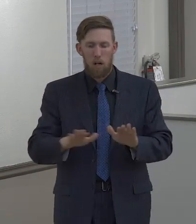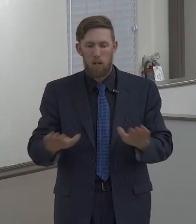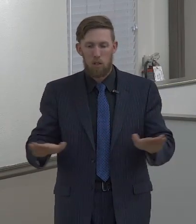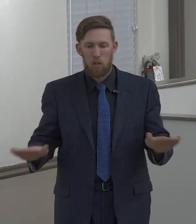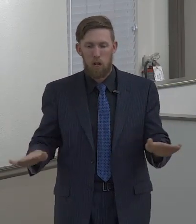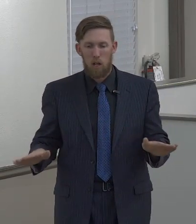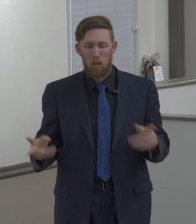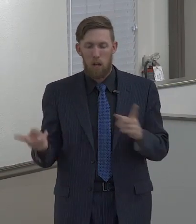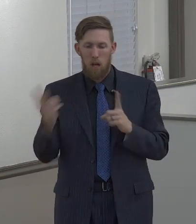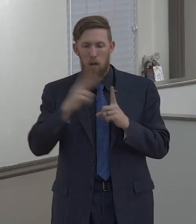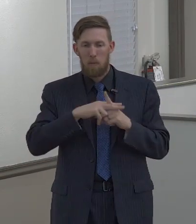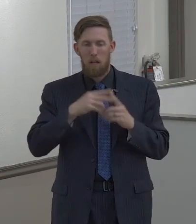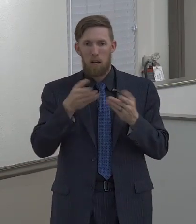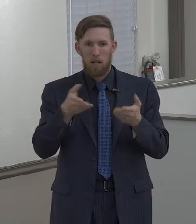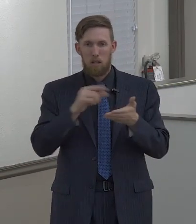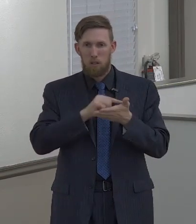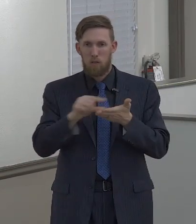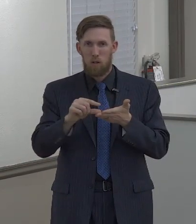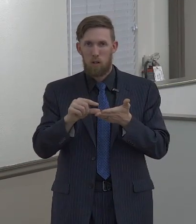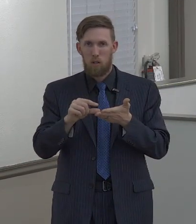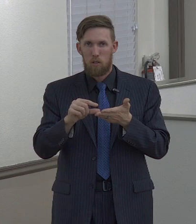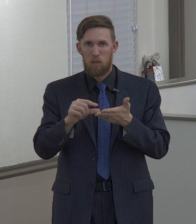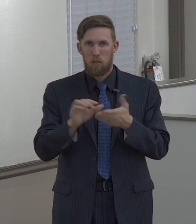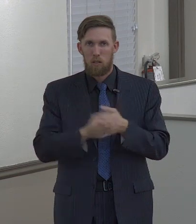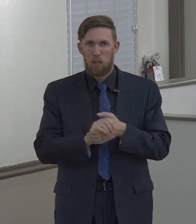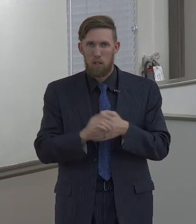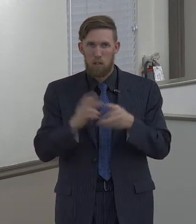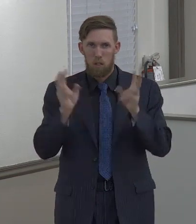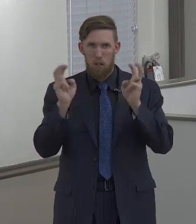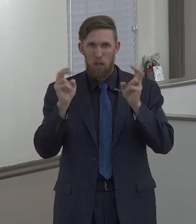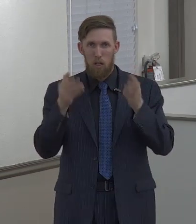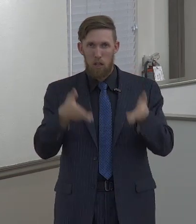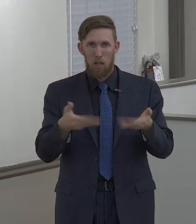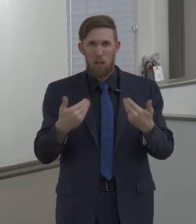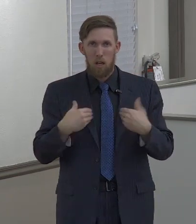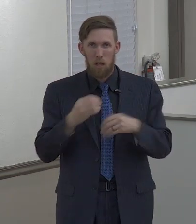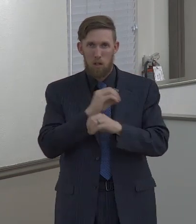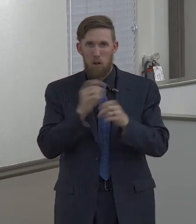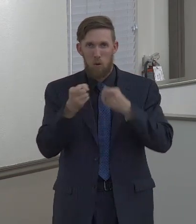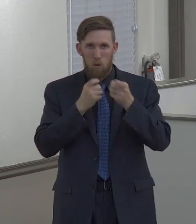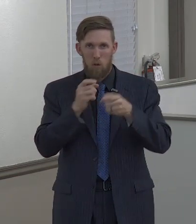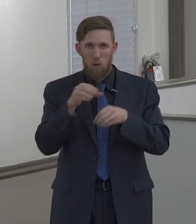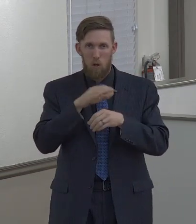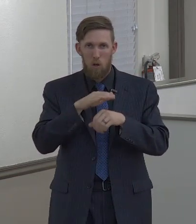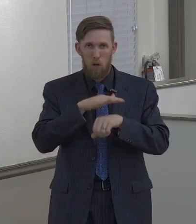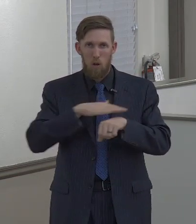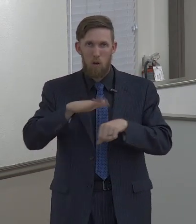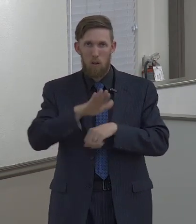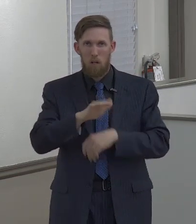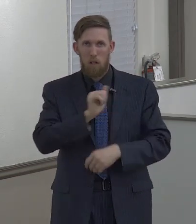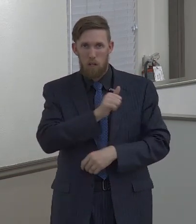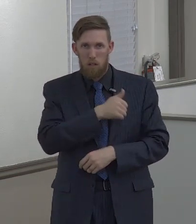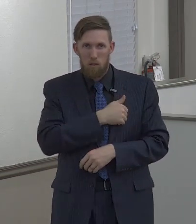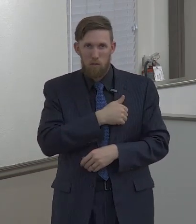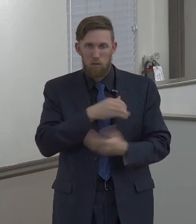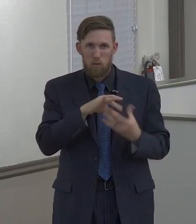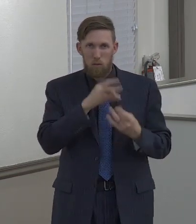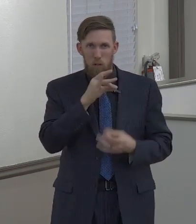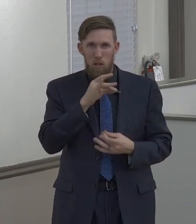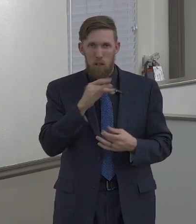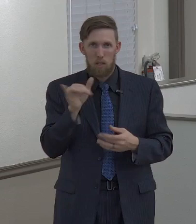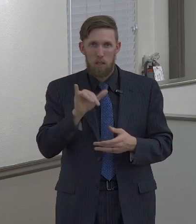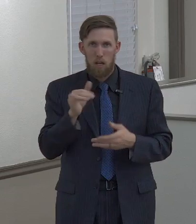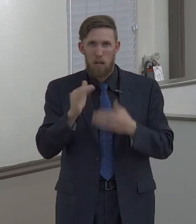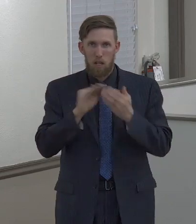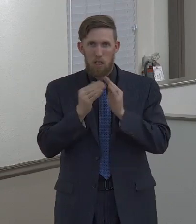your child or your grandchild apply this verse to their life. He that hath no rule over his own spirit is like